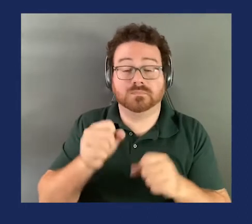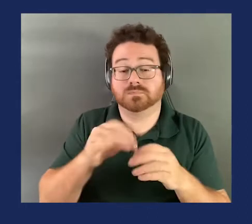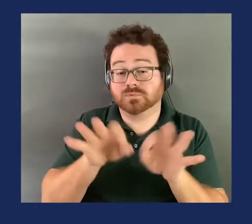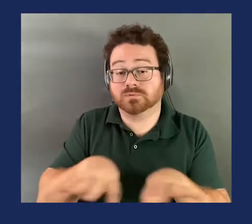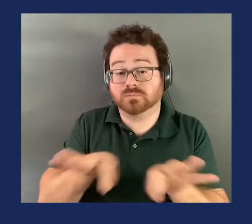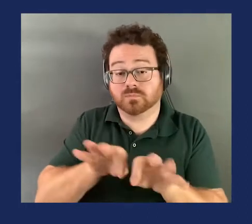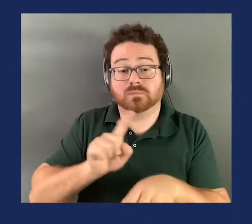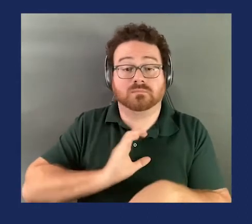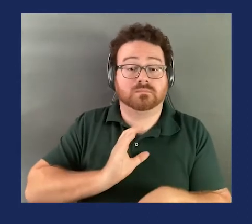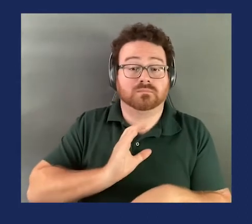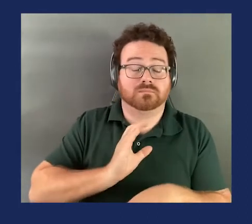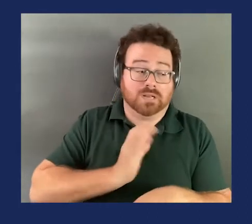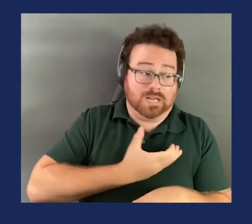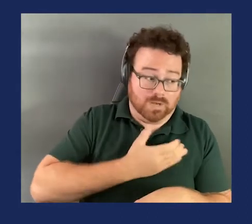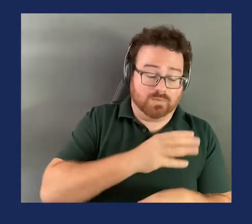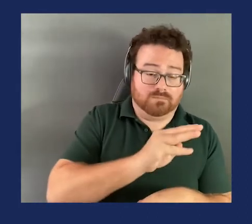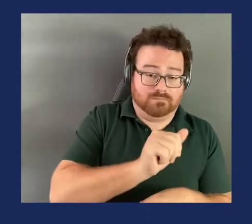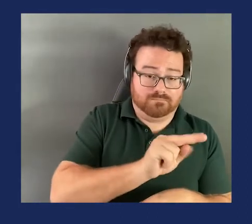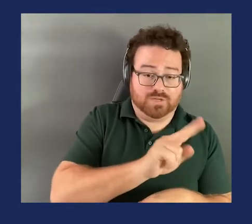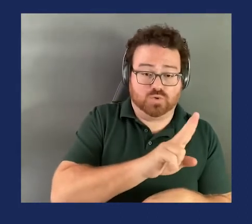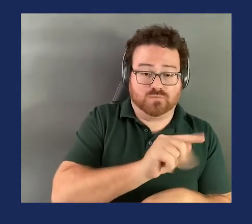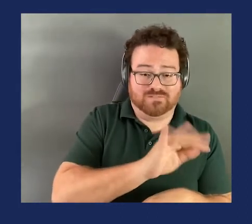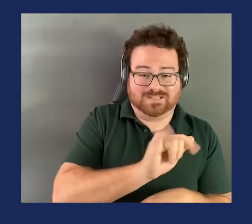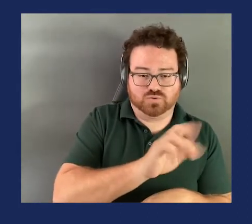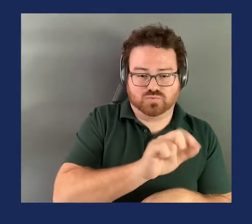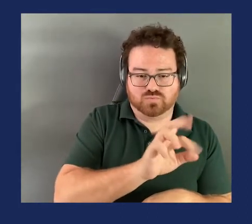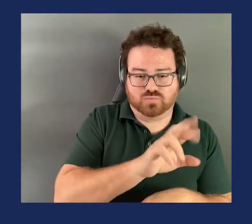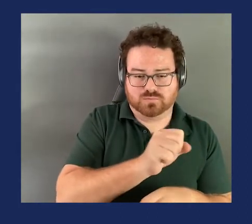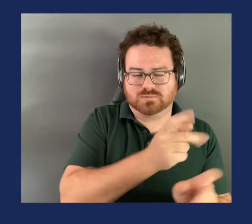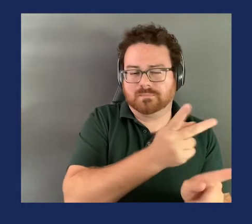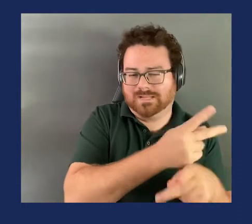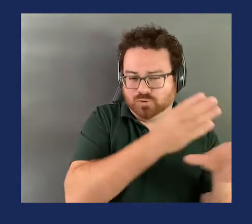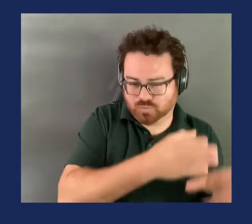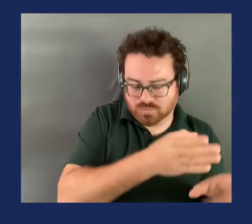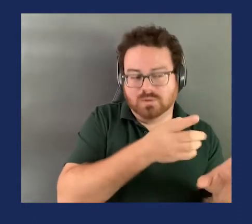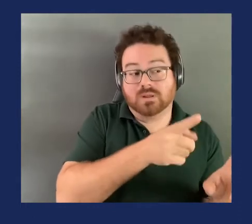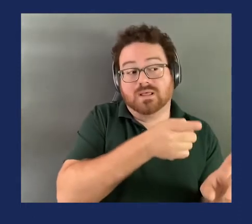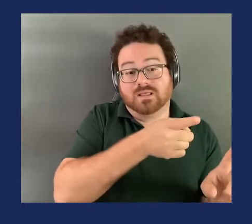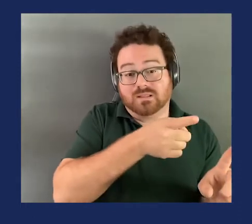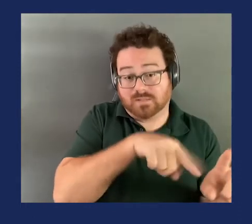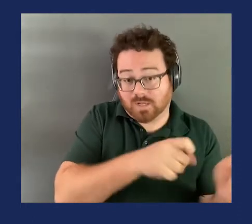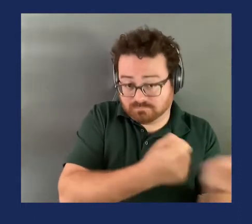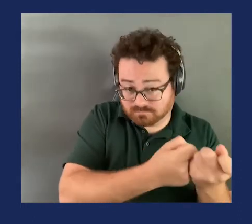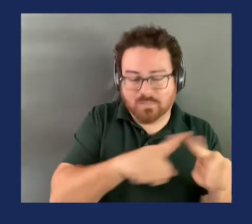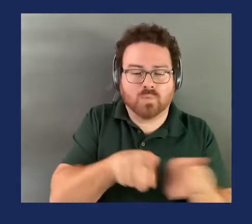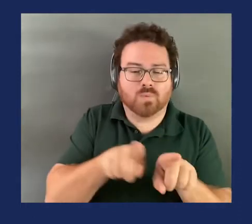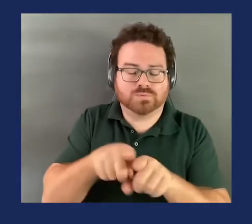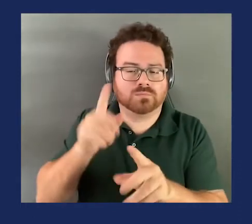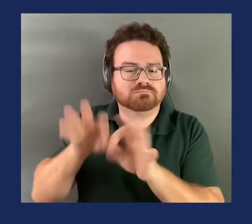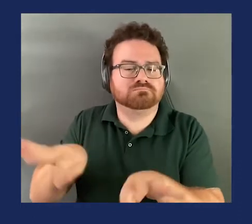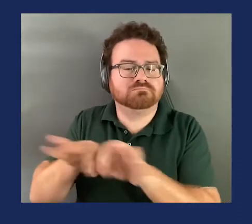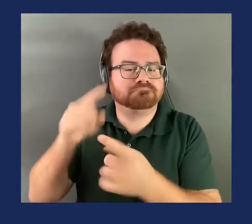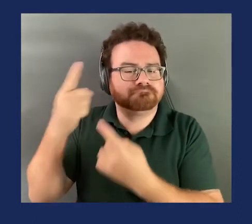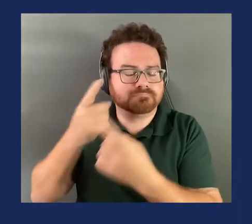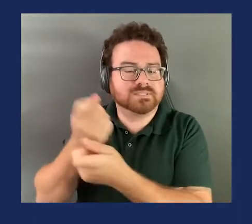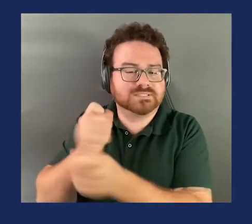prioritizing protecting consumers. And I believe that issues should be fleshed out in the comment process and support the amendment for that purpose and yield back the